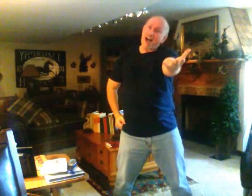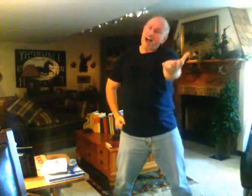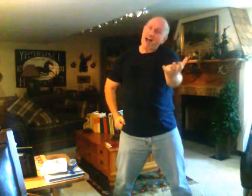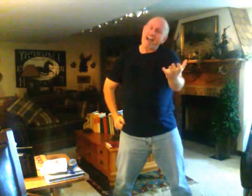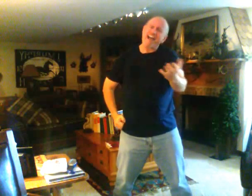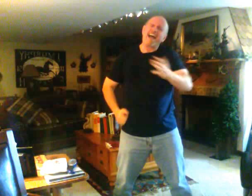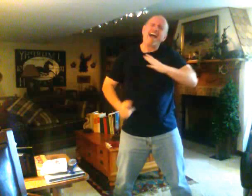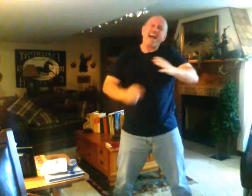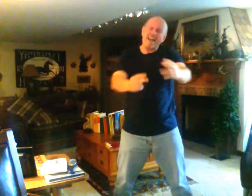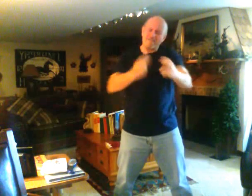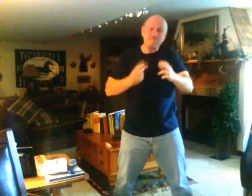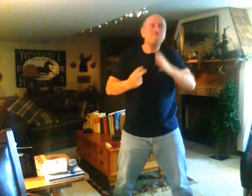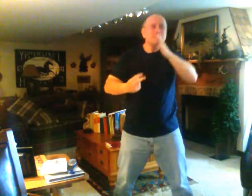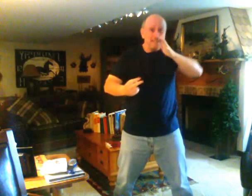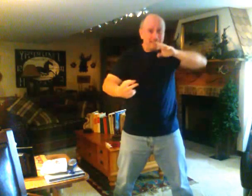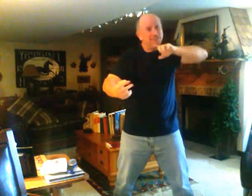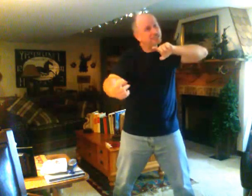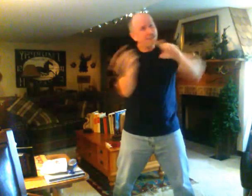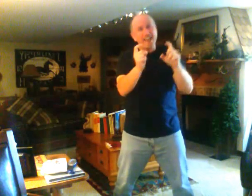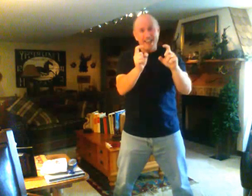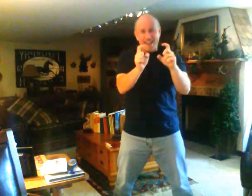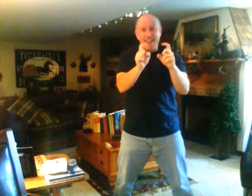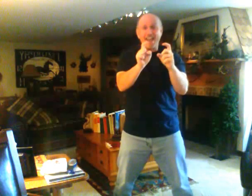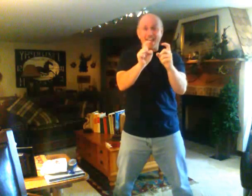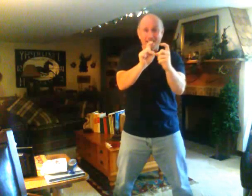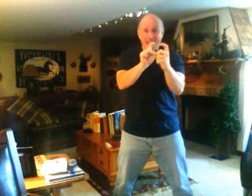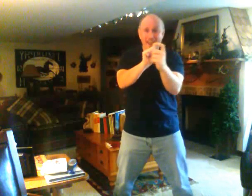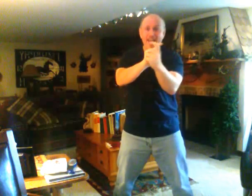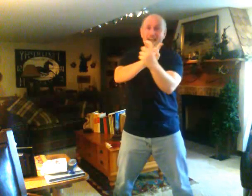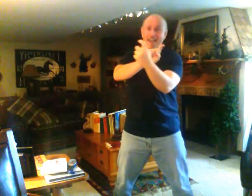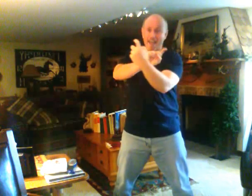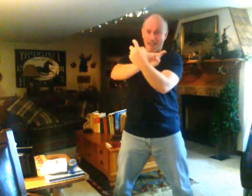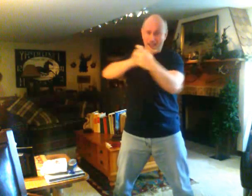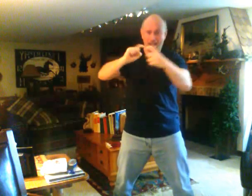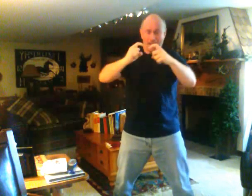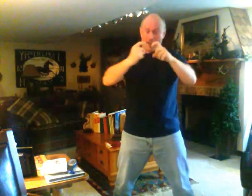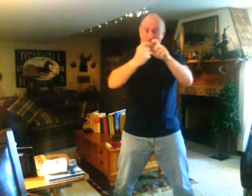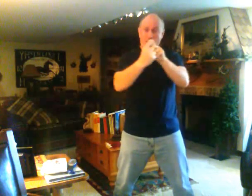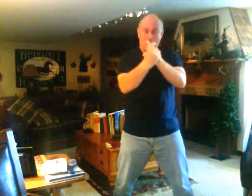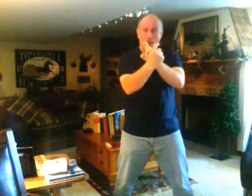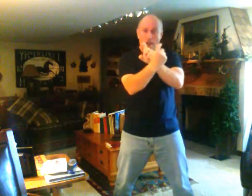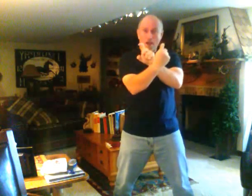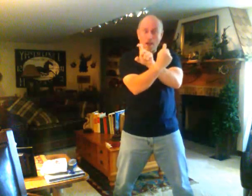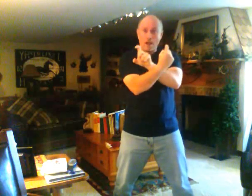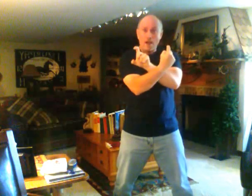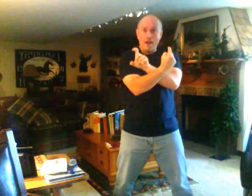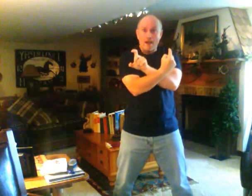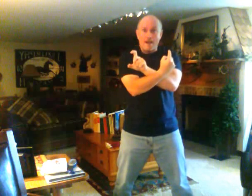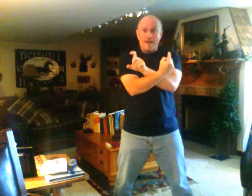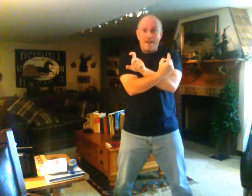have been changed